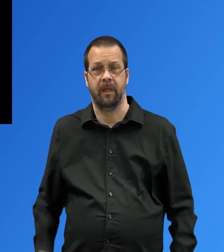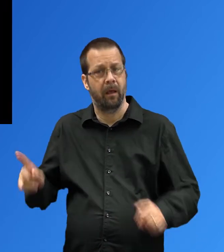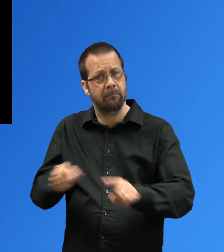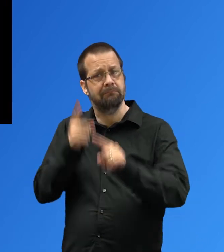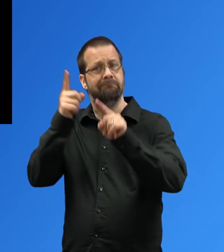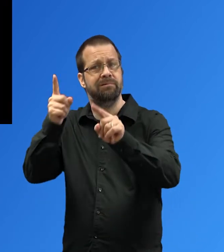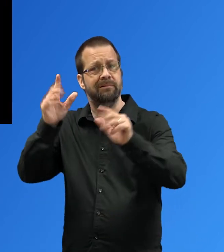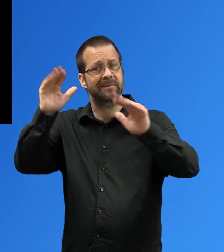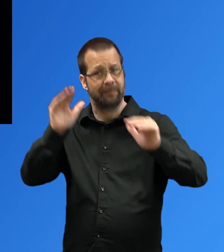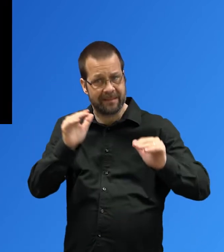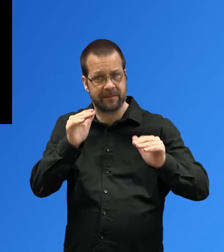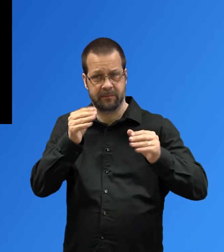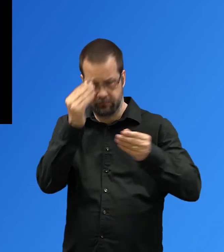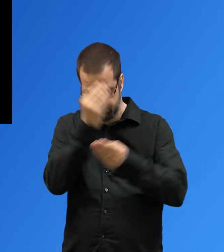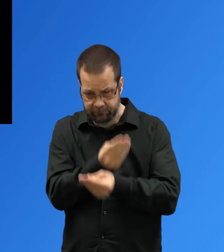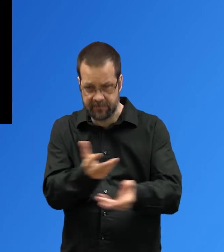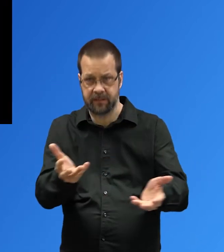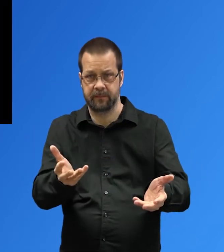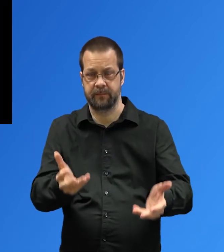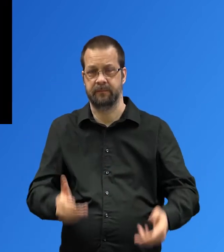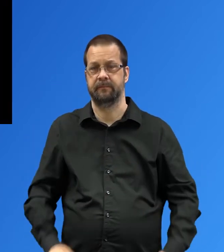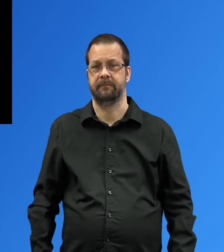Spotlight the active ASL interpreter